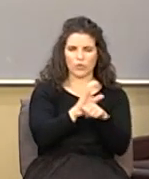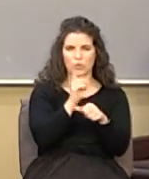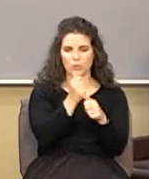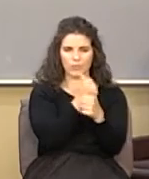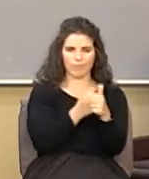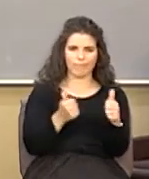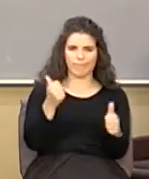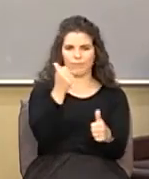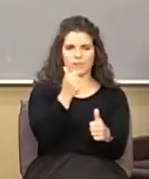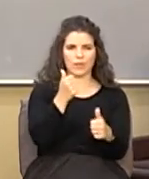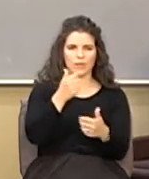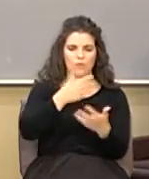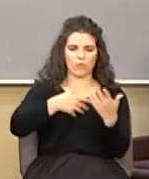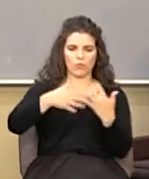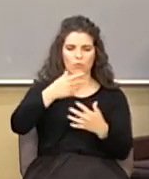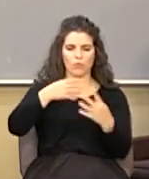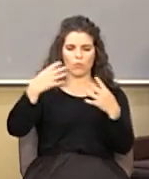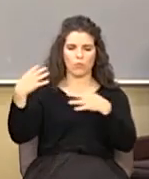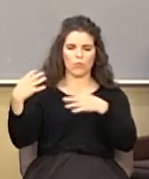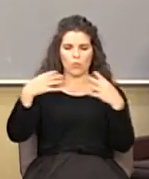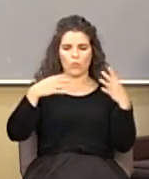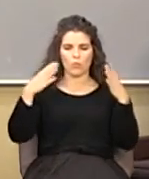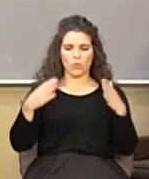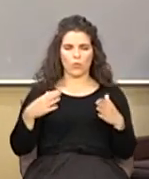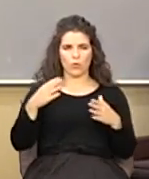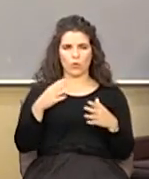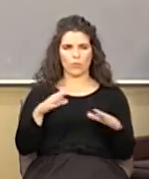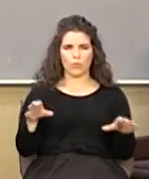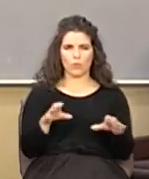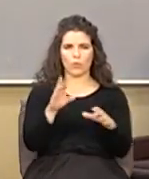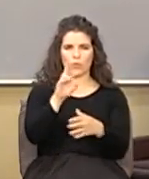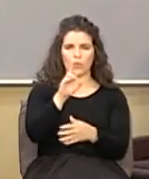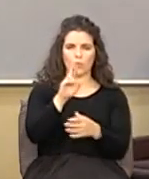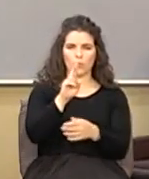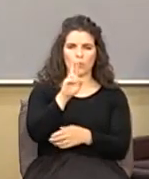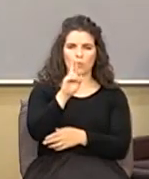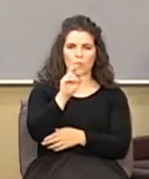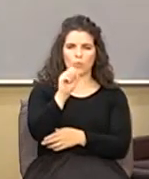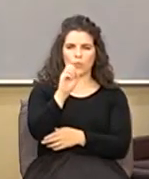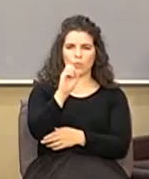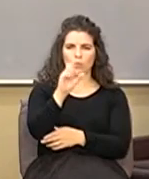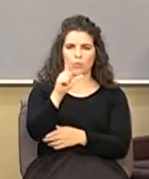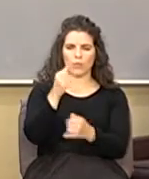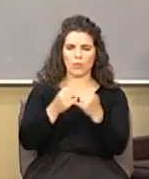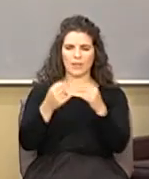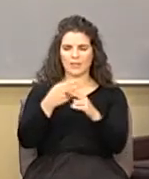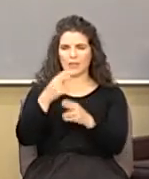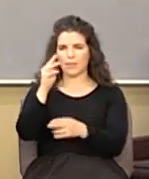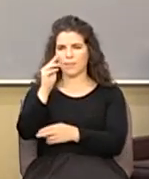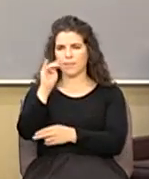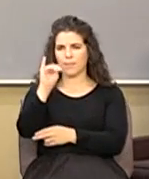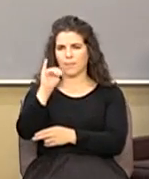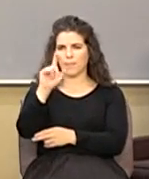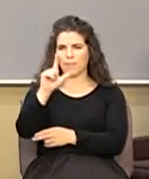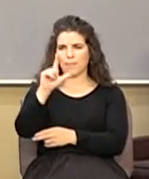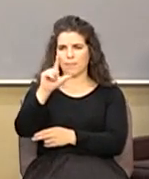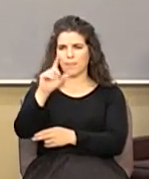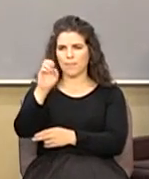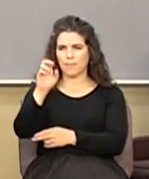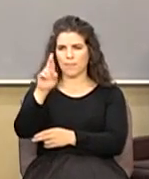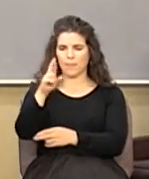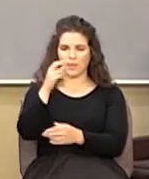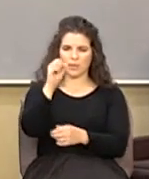heads of the social warrior movement Russell Miller is another one he's the